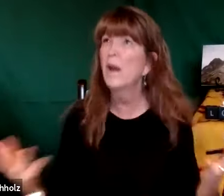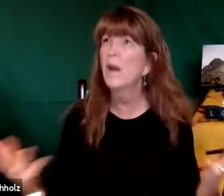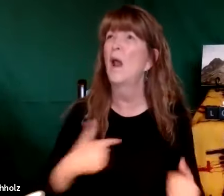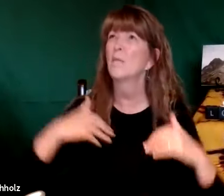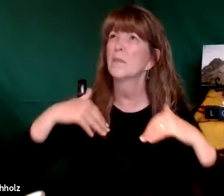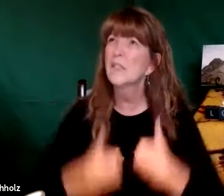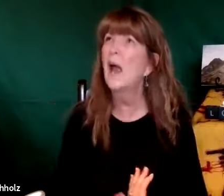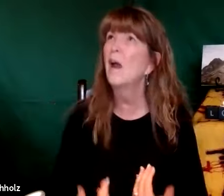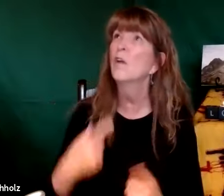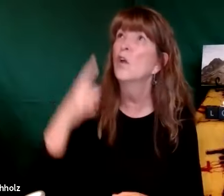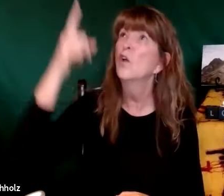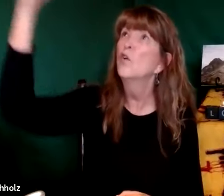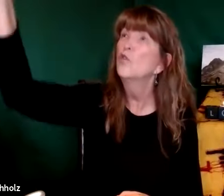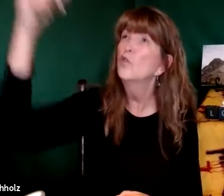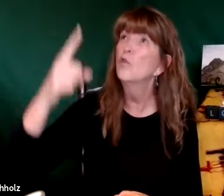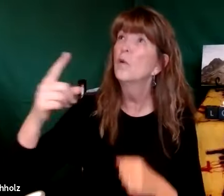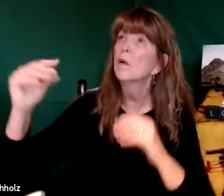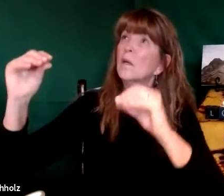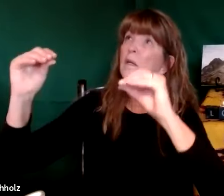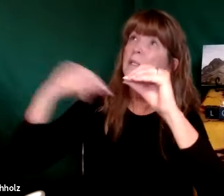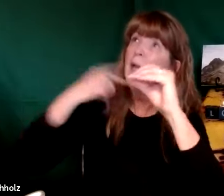I am exhausted I am worn out